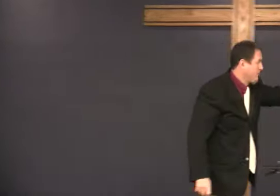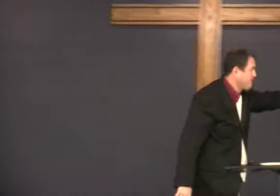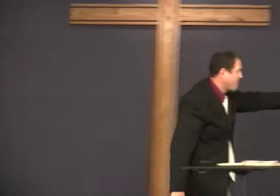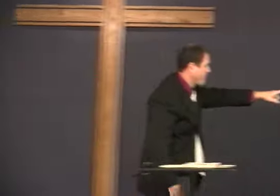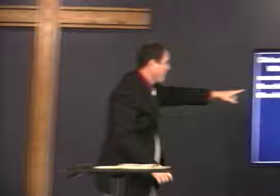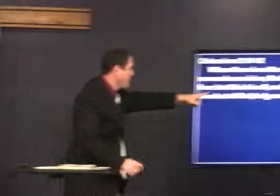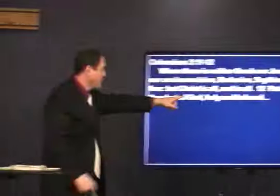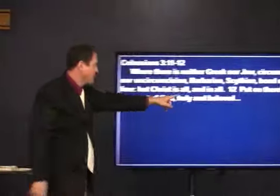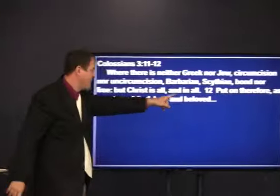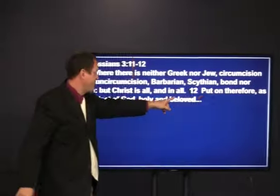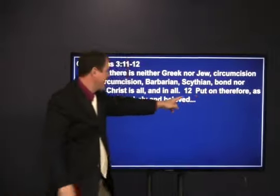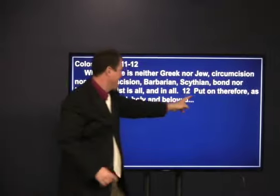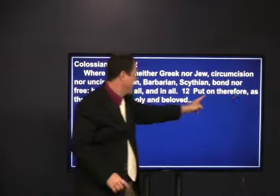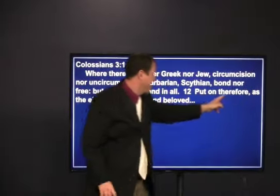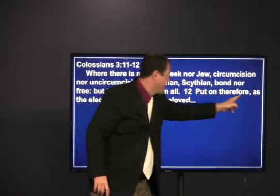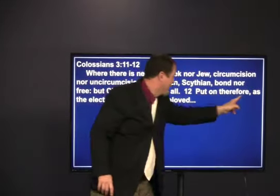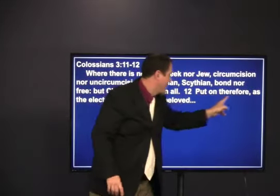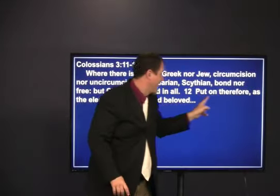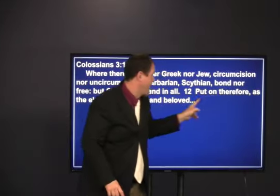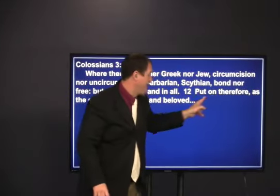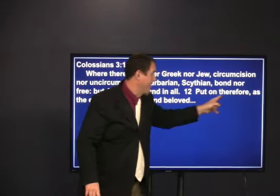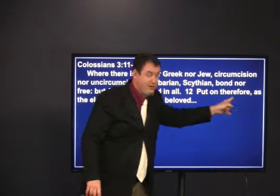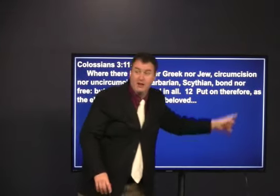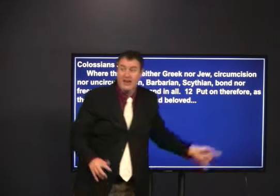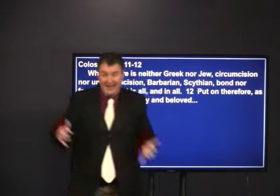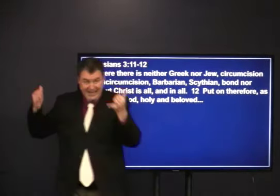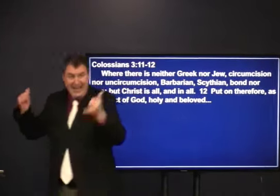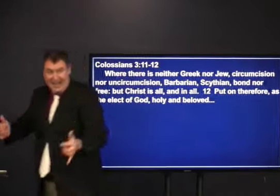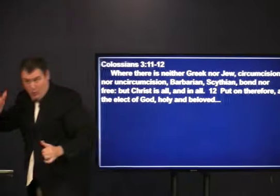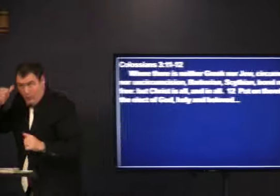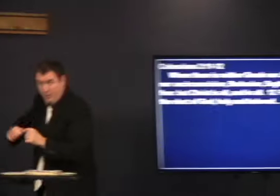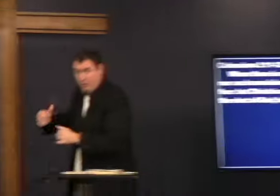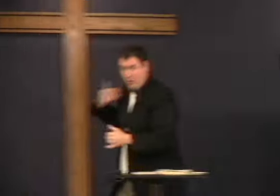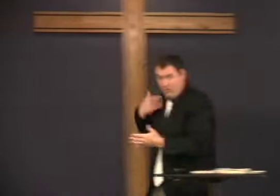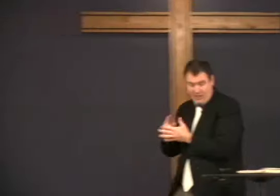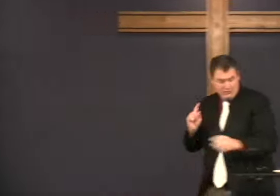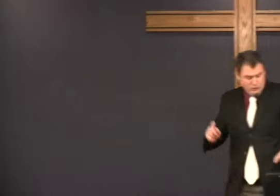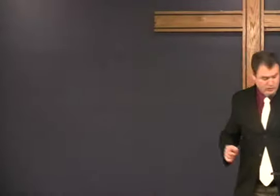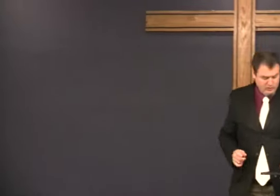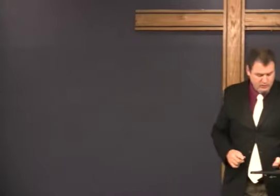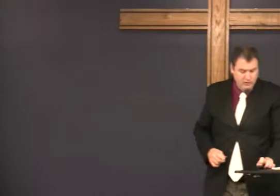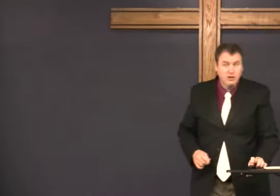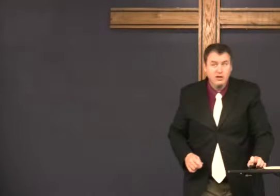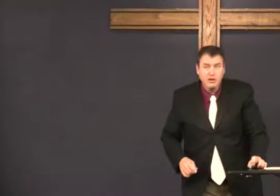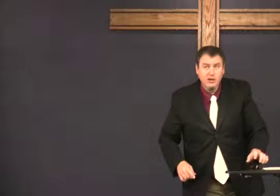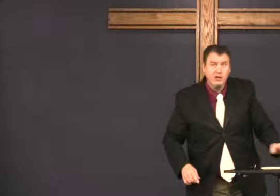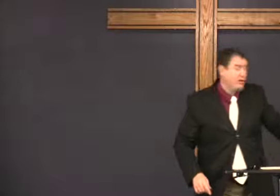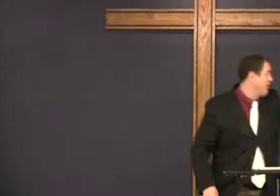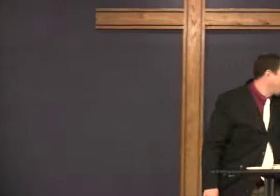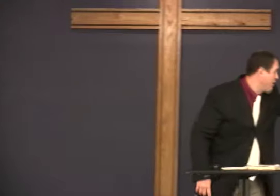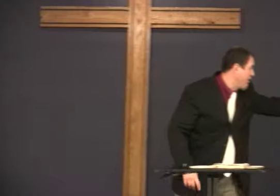Put this on. Put on therefore. Now, remember last week we were talking about